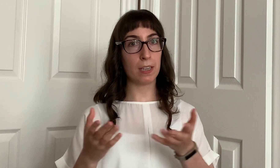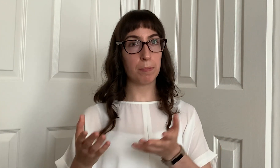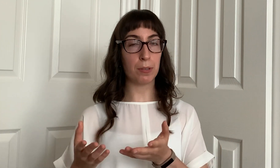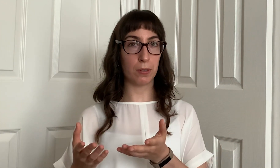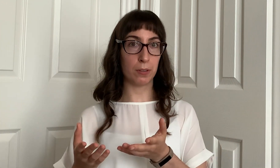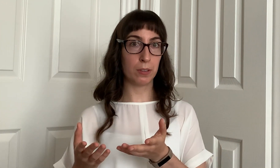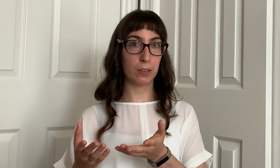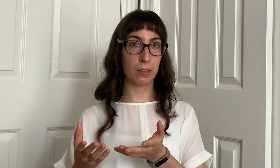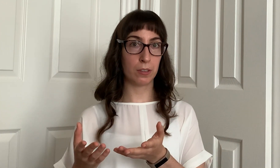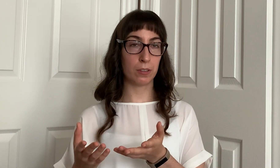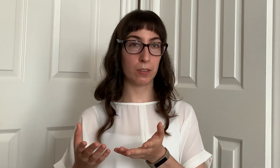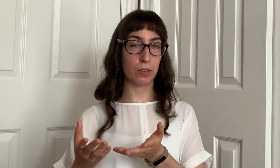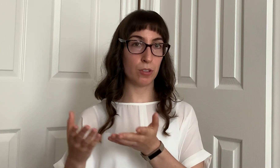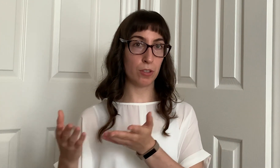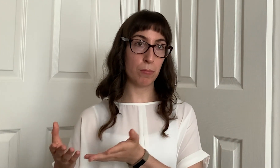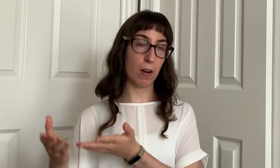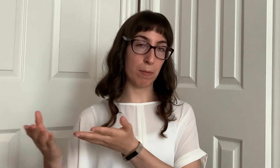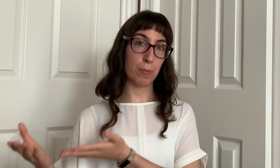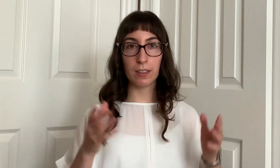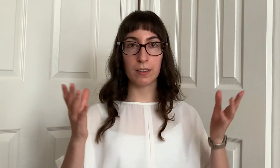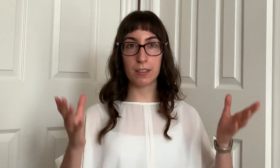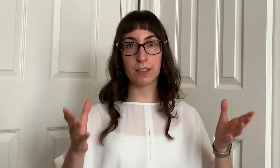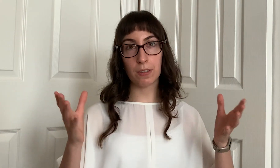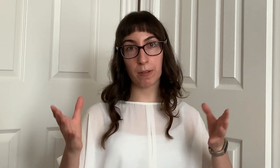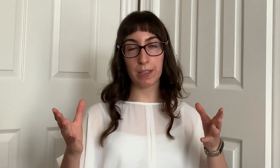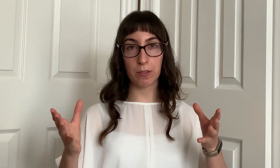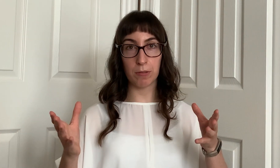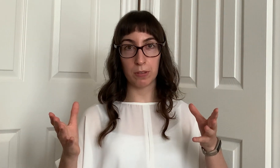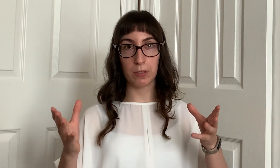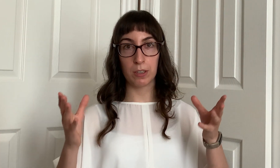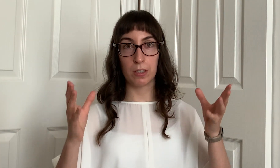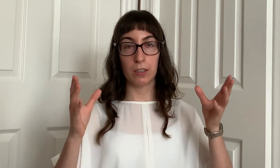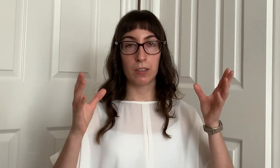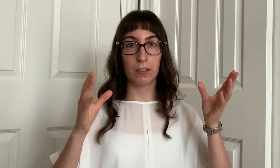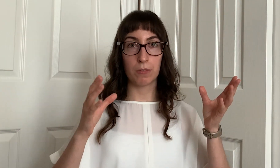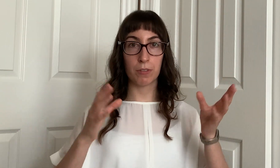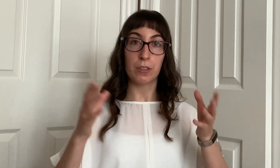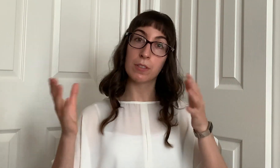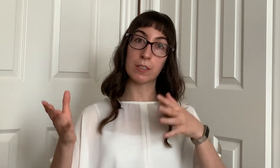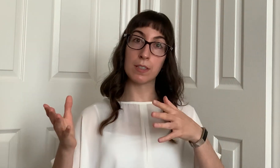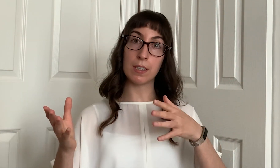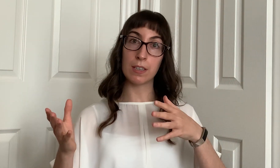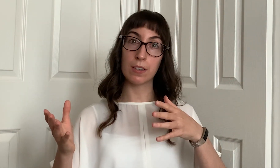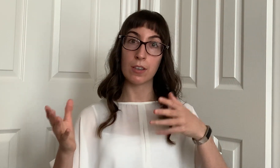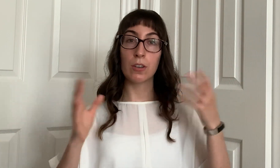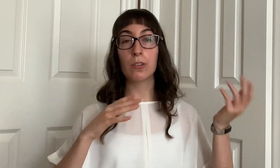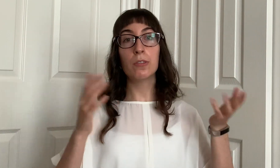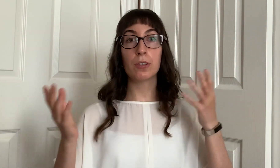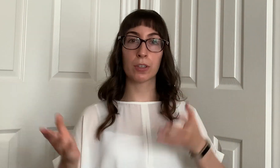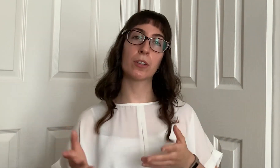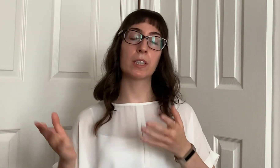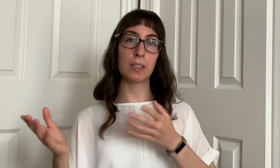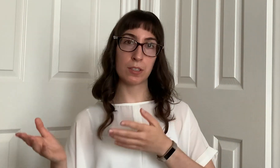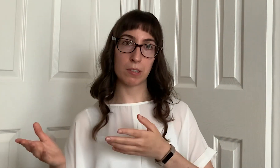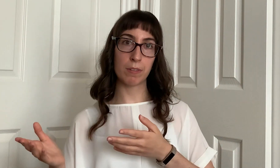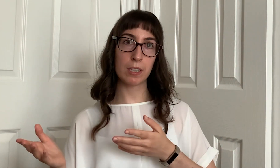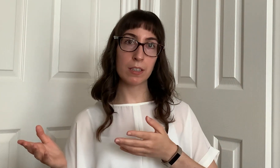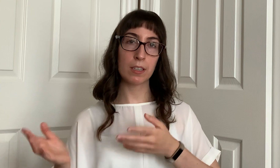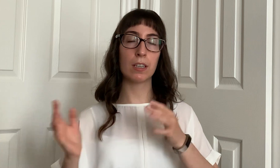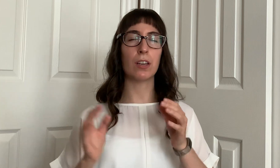do you want more of this is a great tool for you to see who you're currently serving and